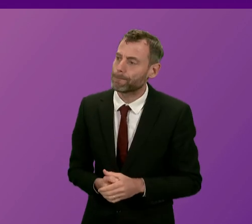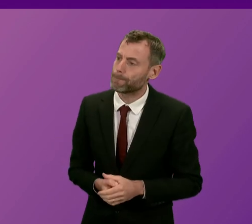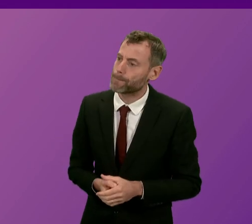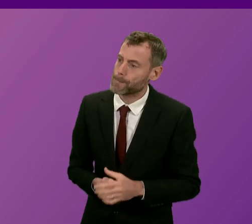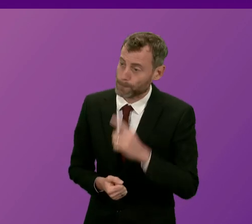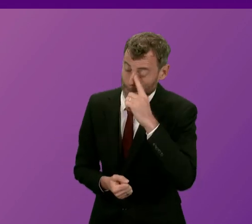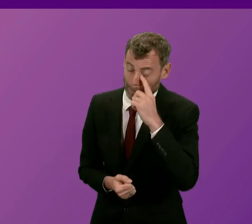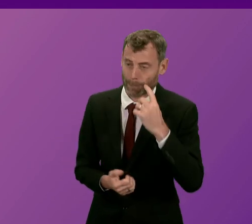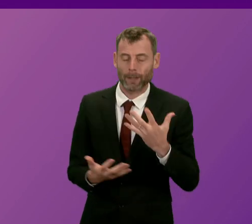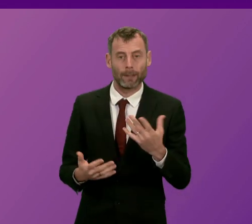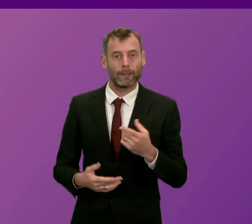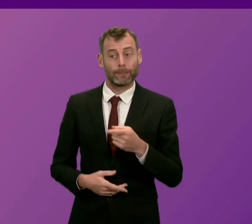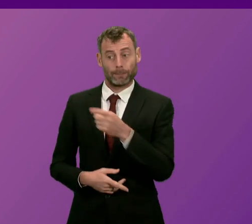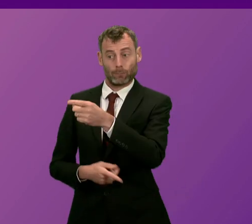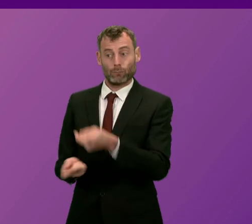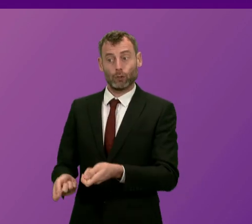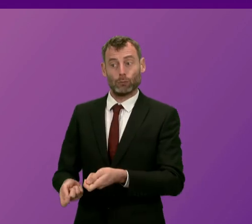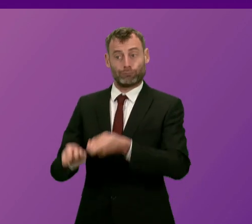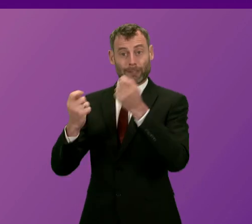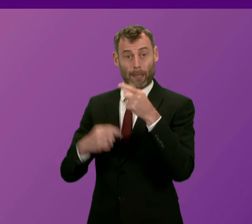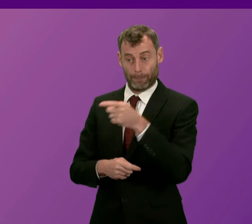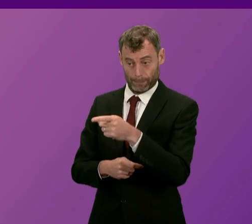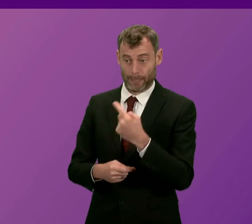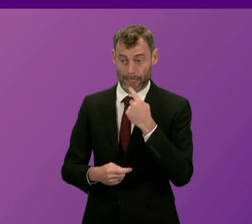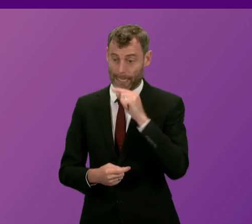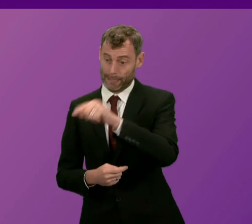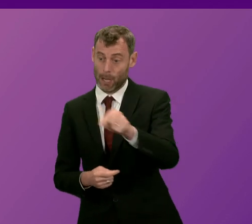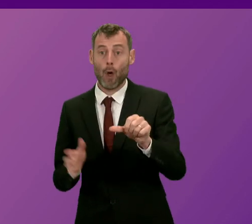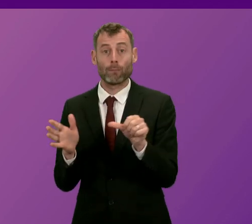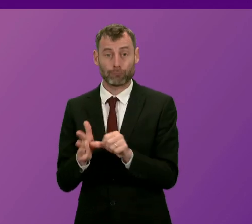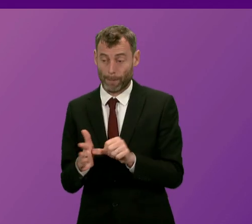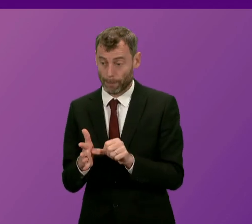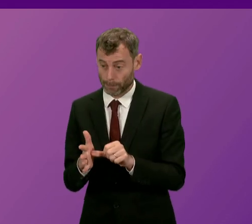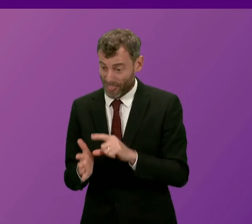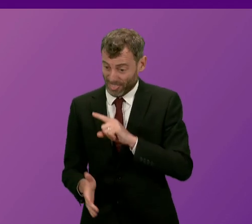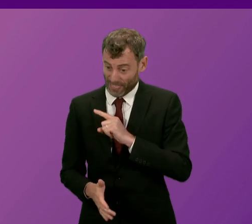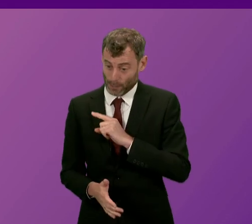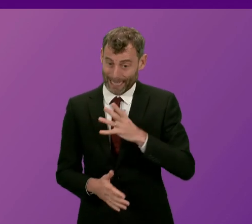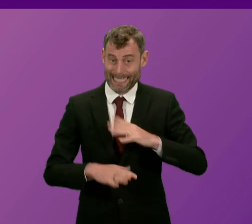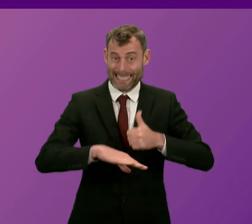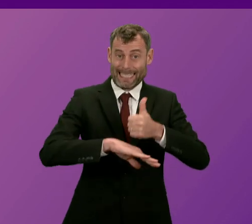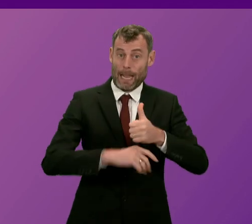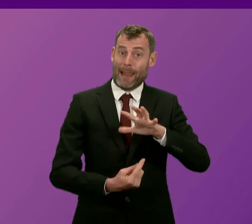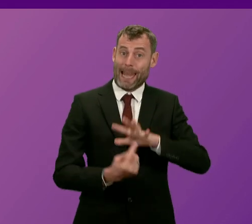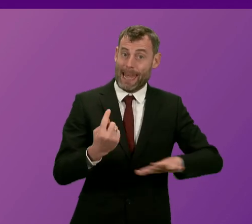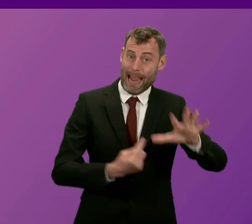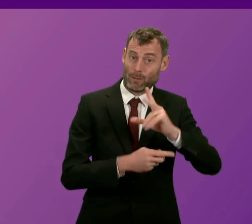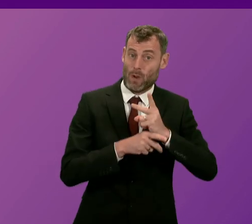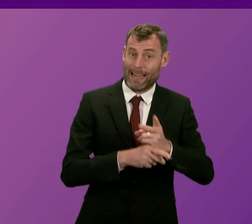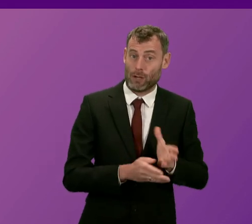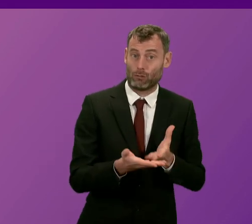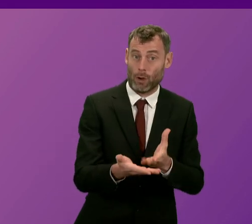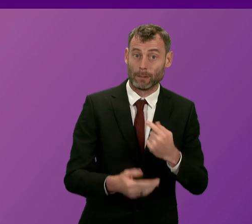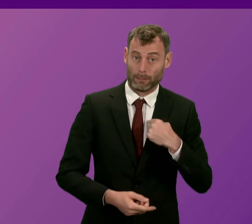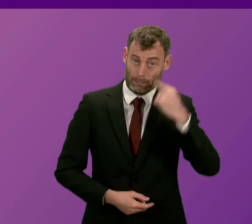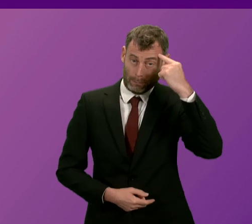It's for many of the reasons that Mr Finley puts to me that I support a National Care Service because I am very, very concerned about the